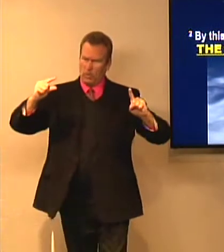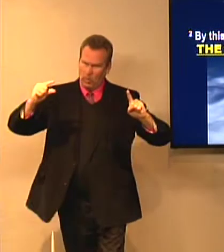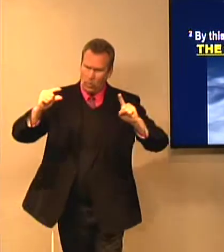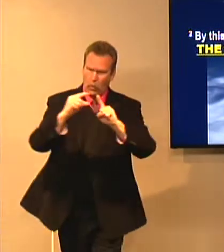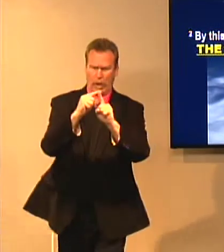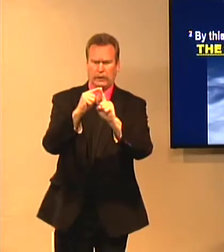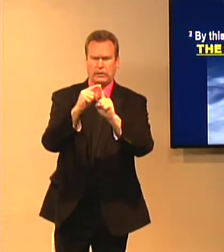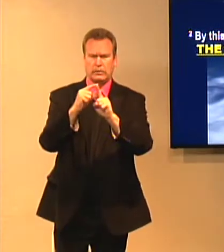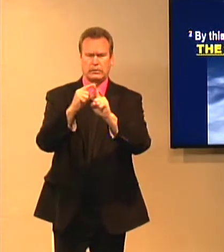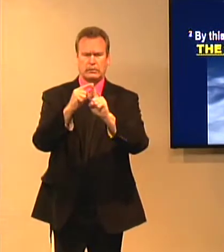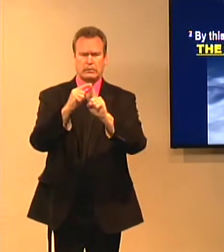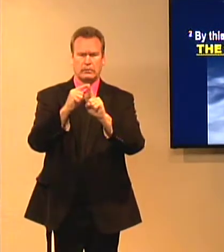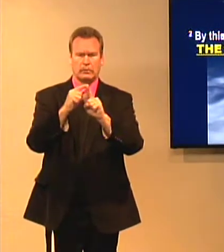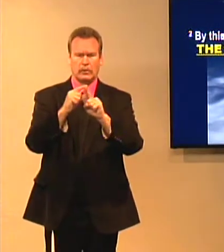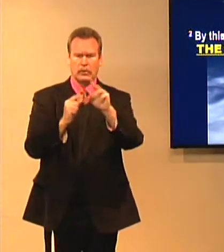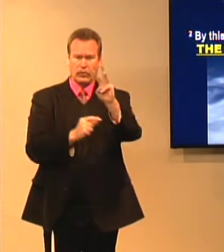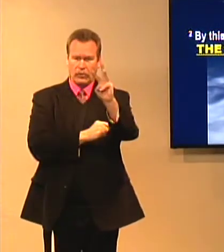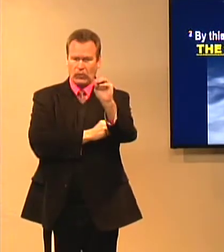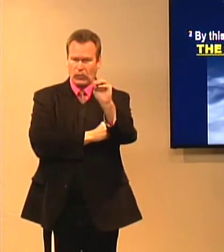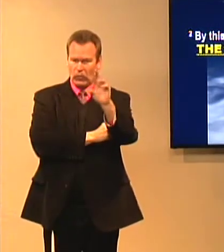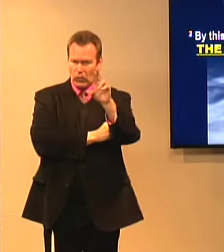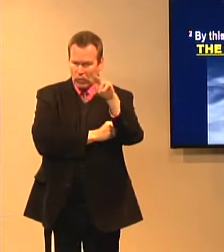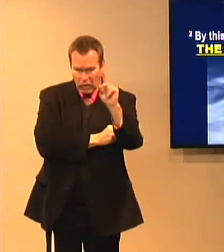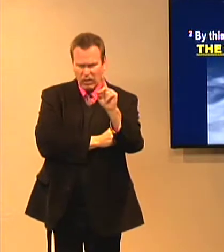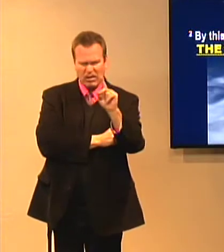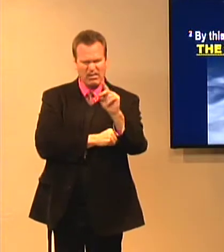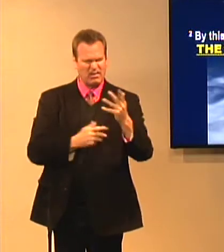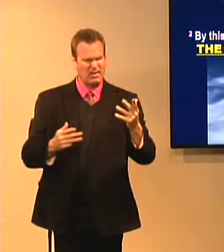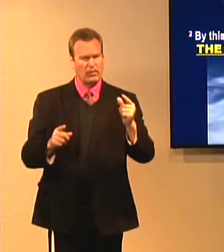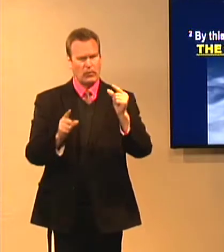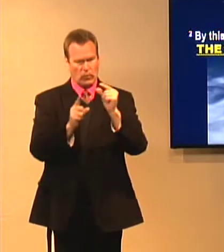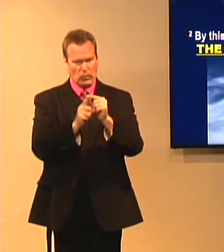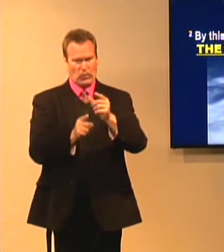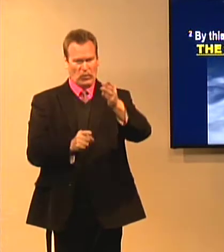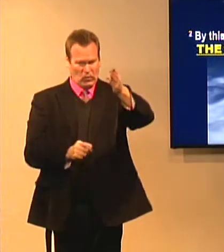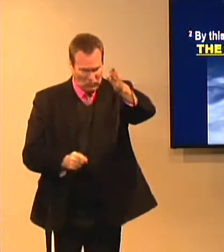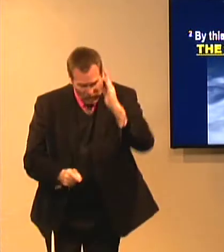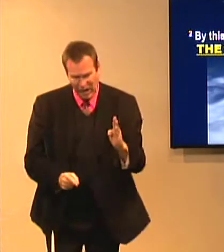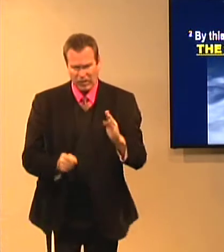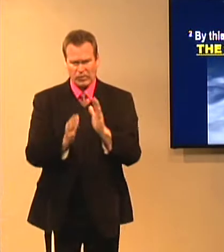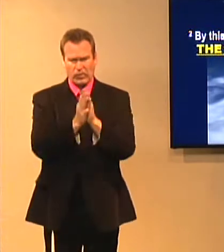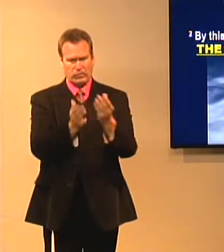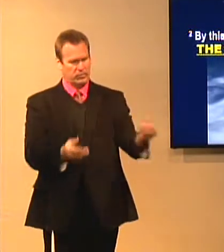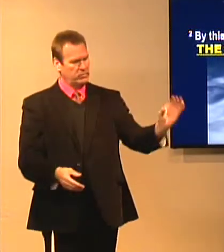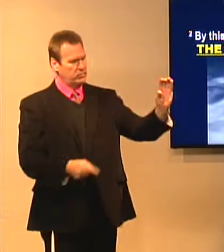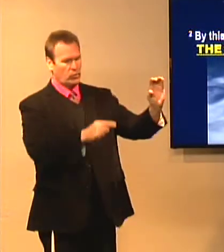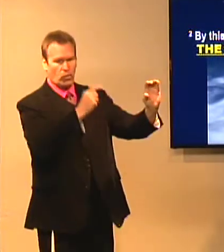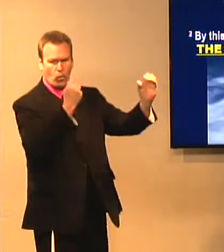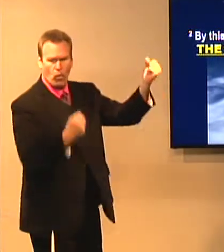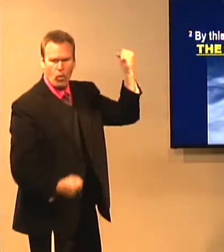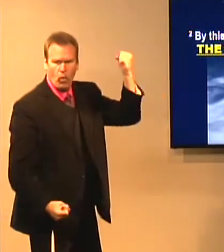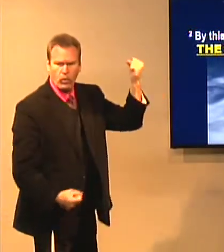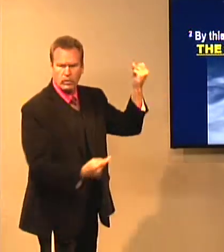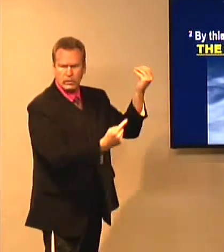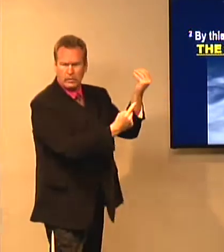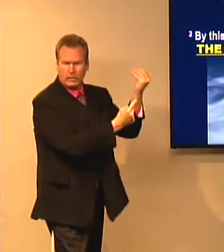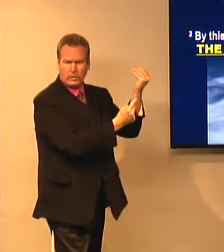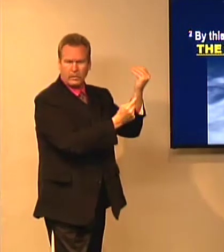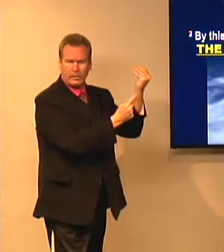he said, hold fast. It's our life preserver. To the word that I preached to you, God's word, the Bible, we are to hold